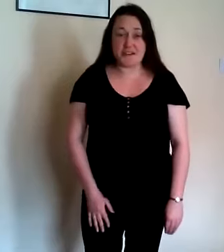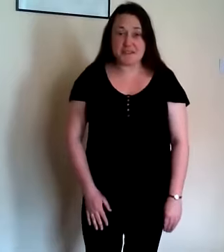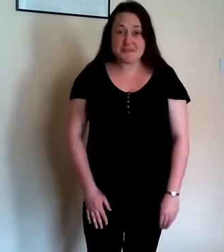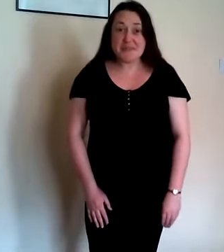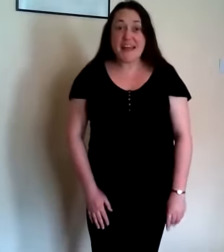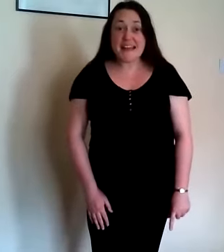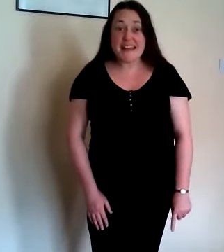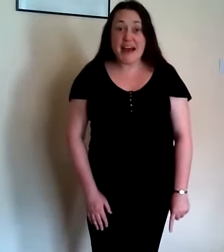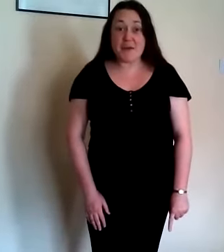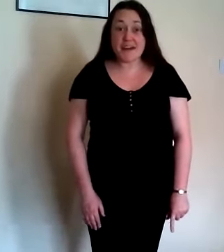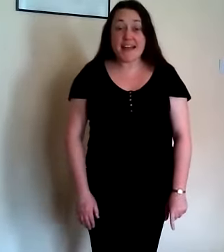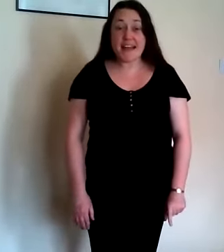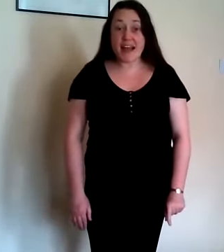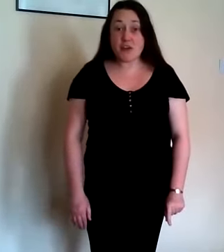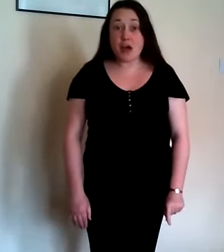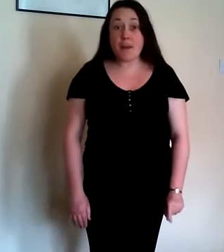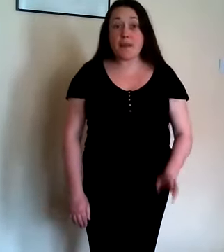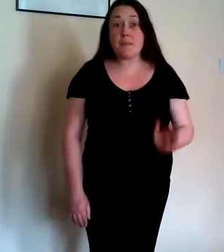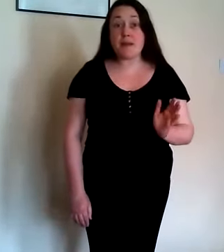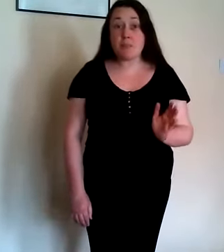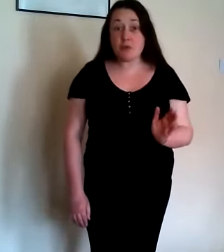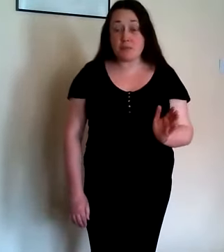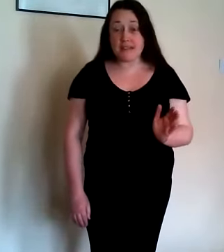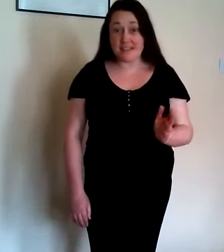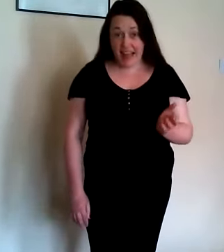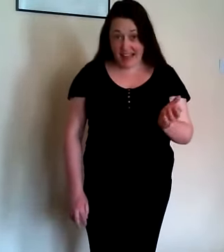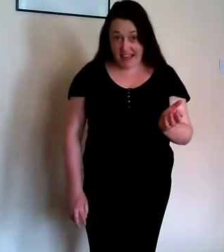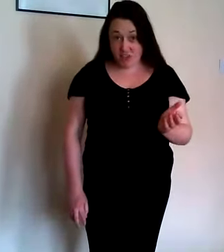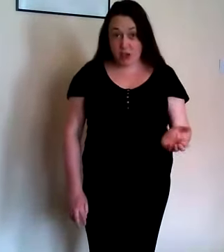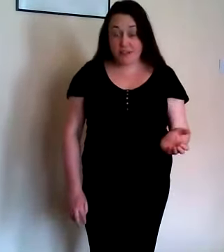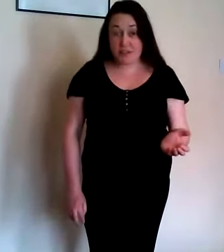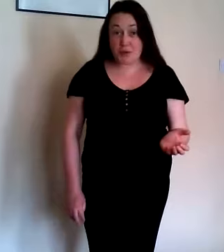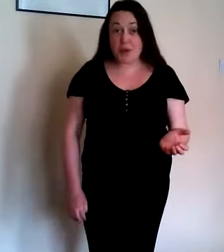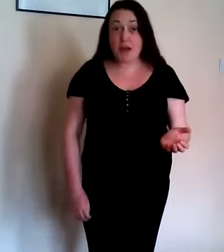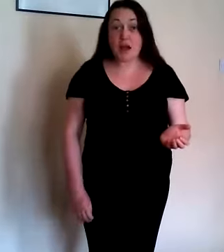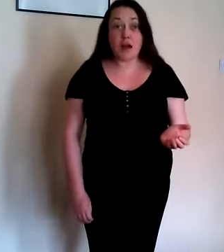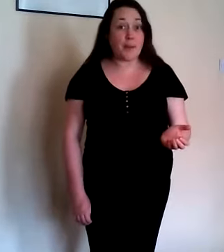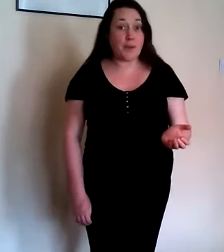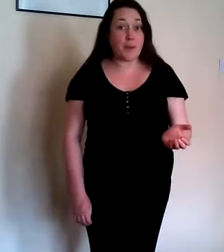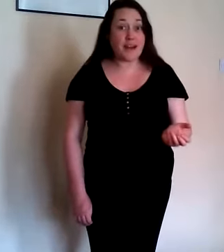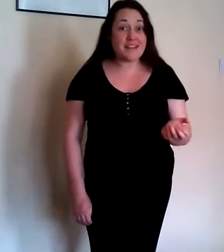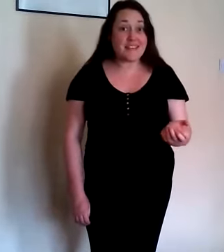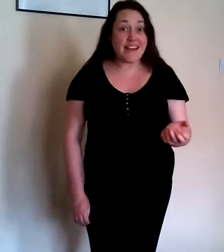good now can you copy my movement and also copy what I sing